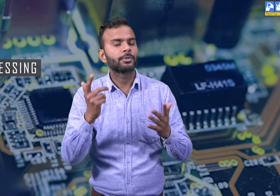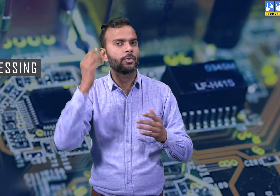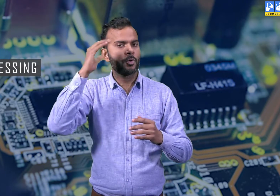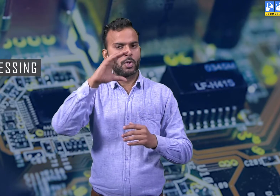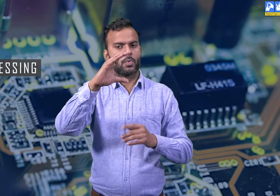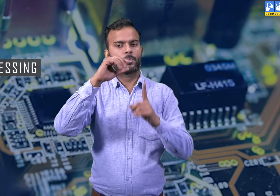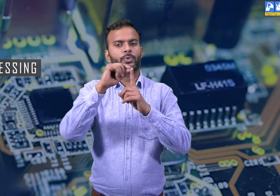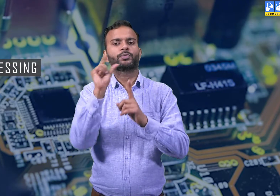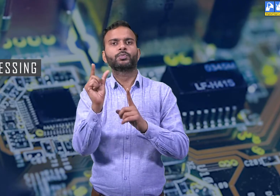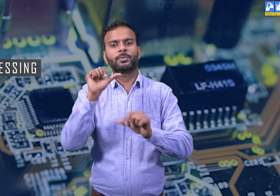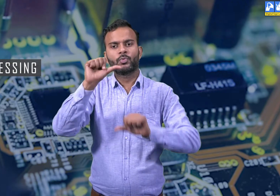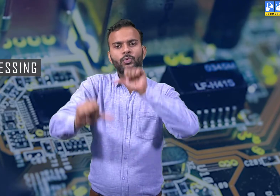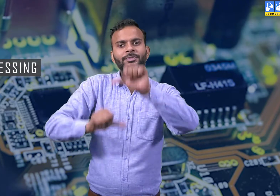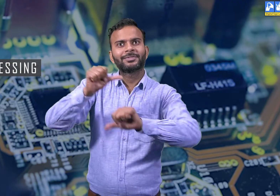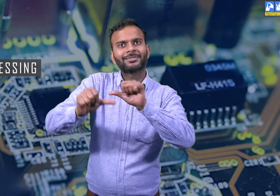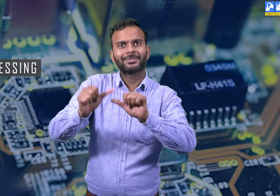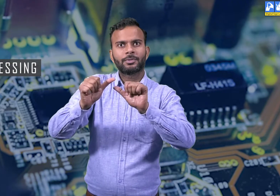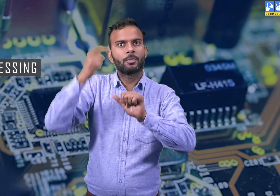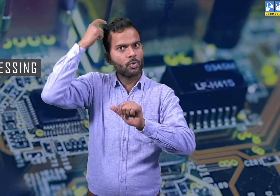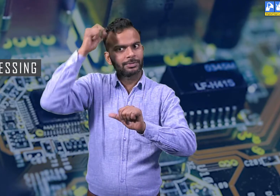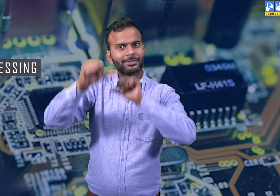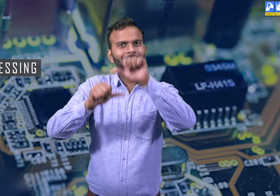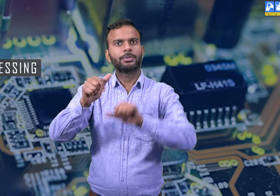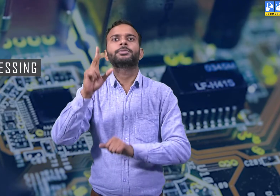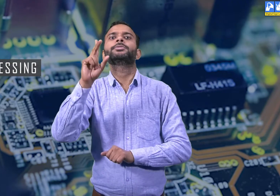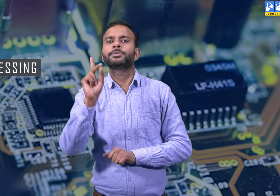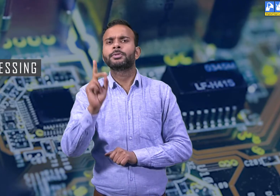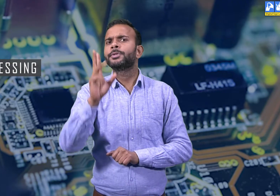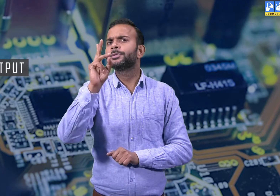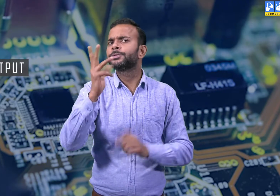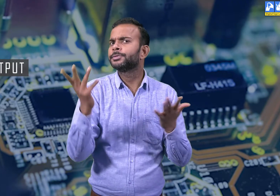processing and output.